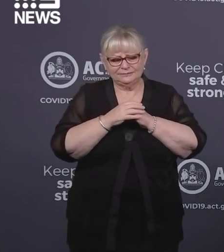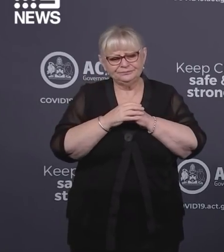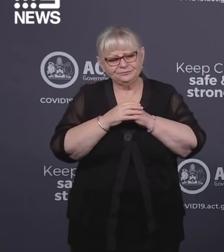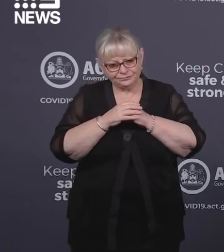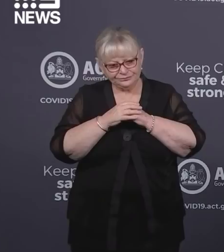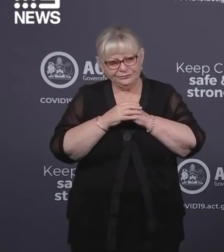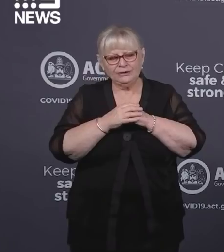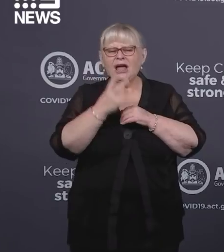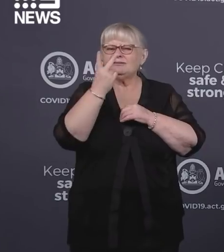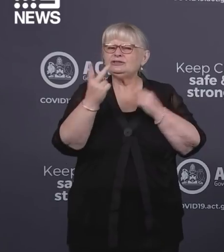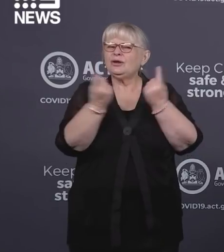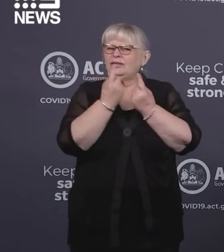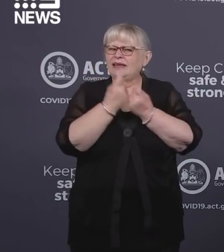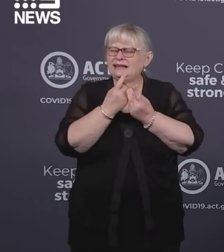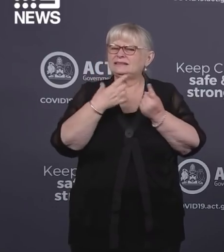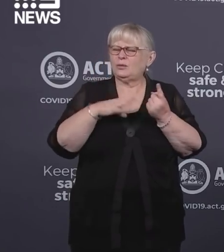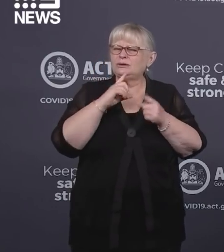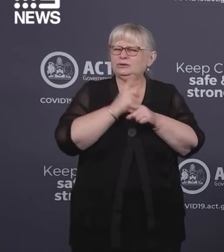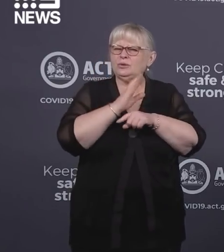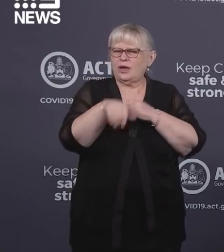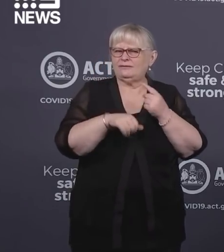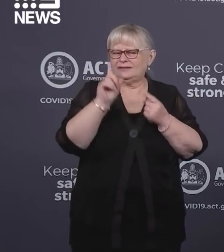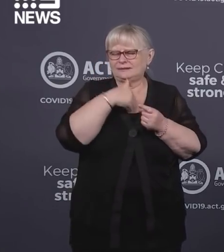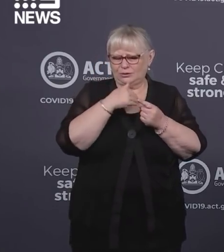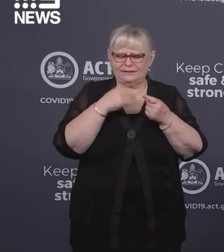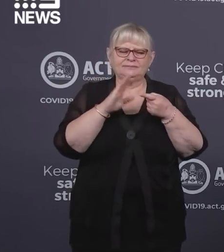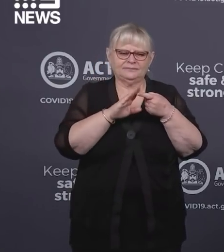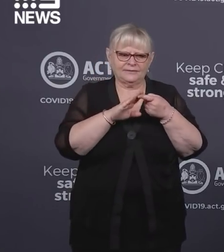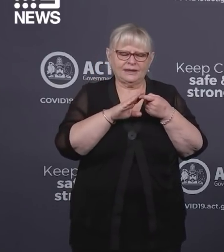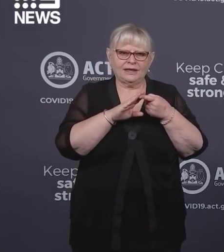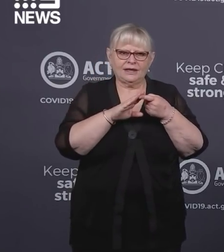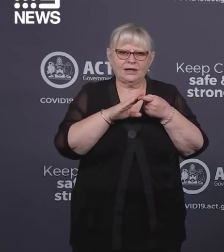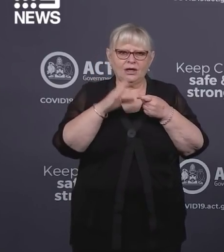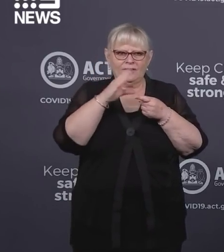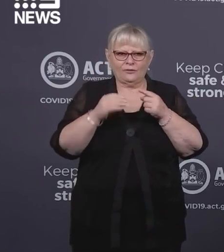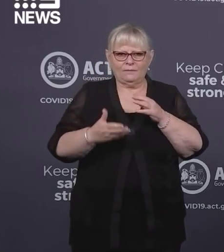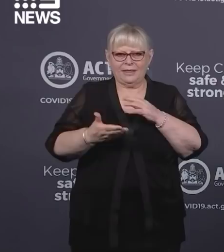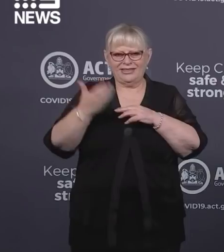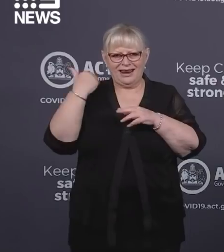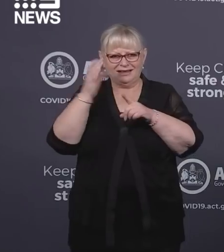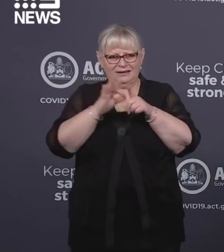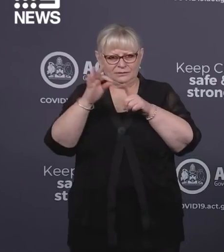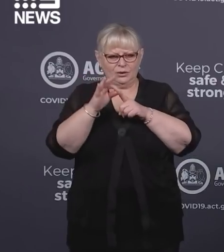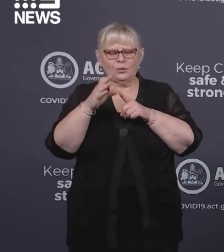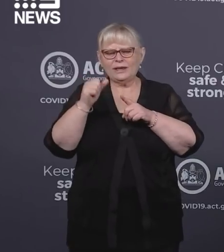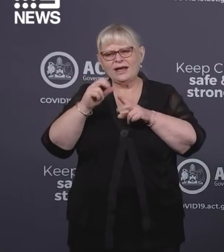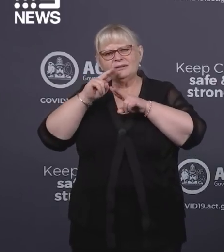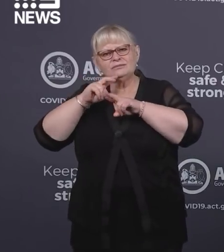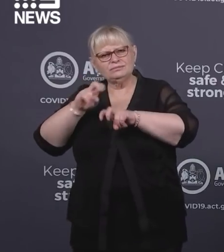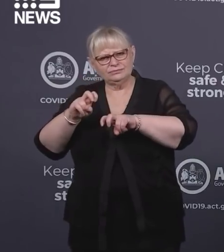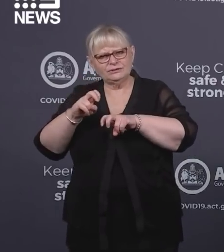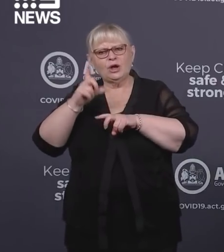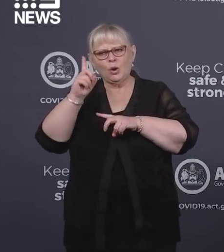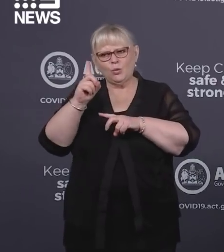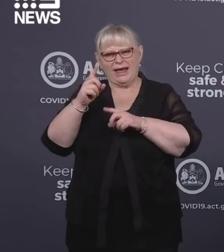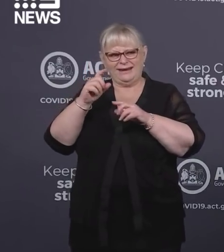this, there's two things that I just wanted to touch on this morning. Since our last update, case investigations from one of our